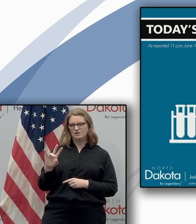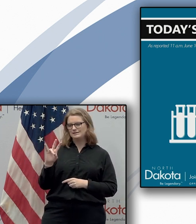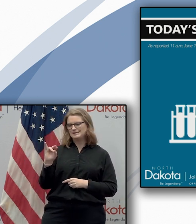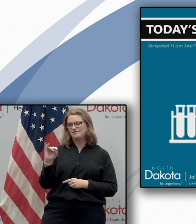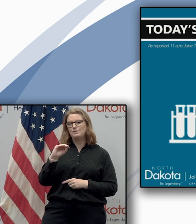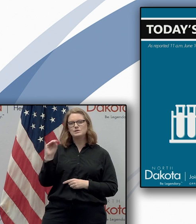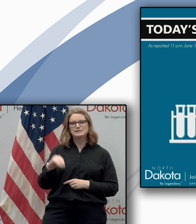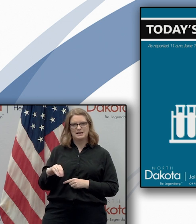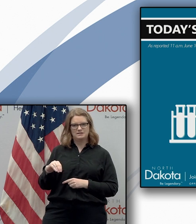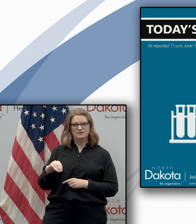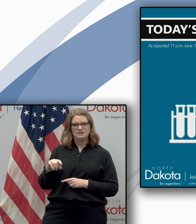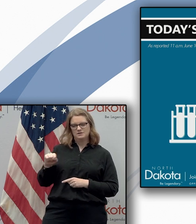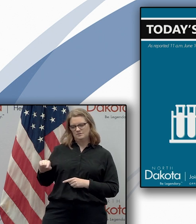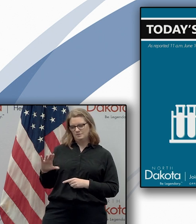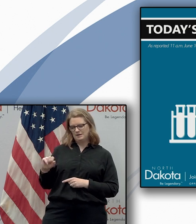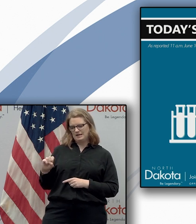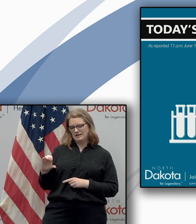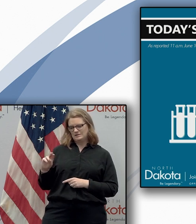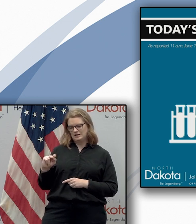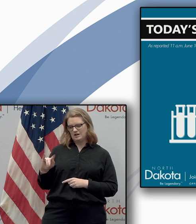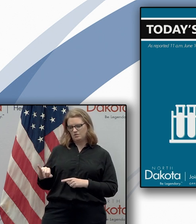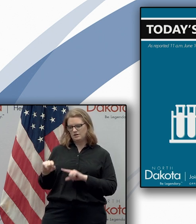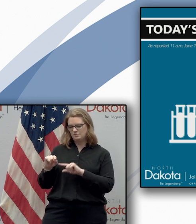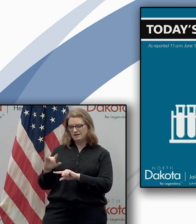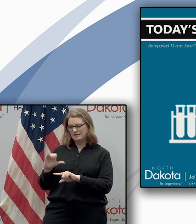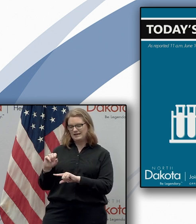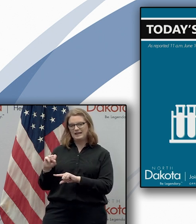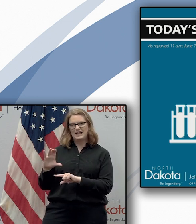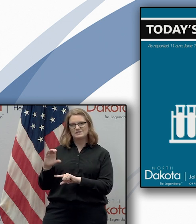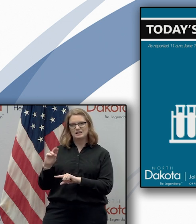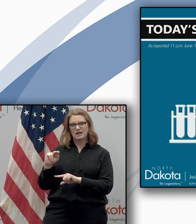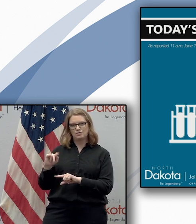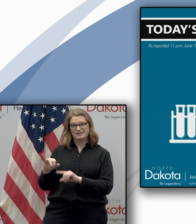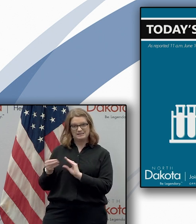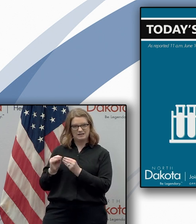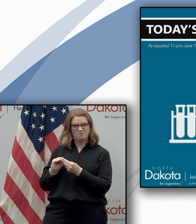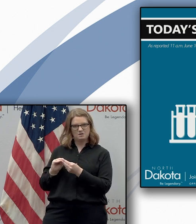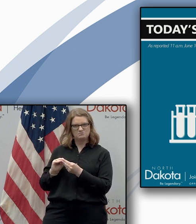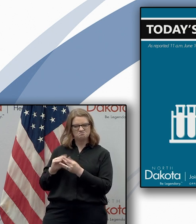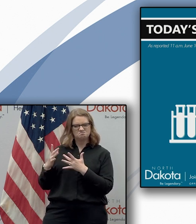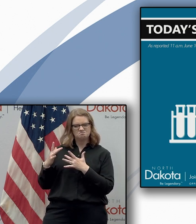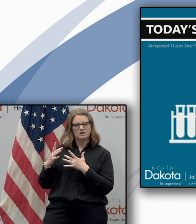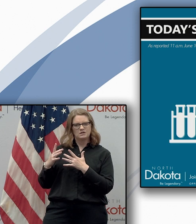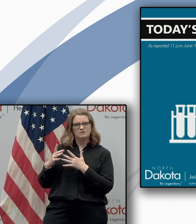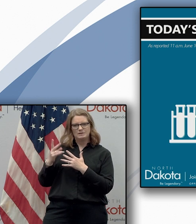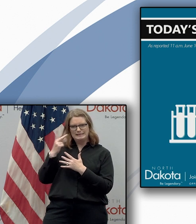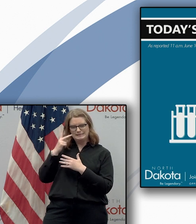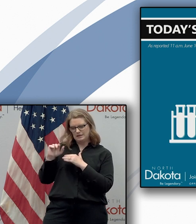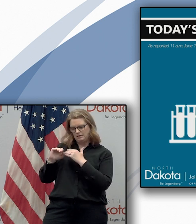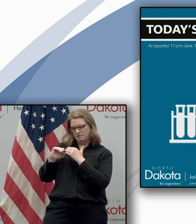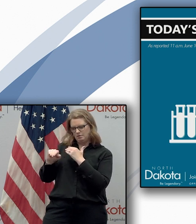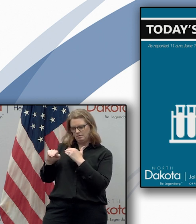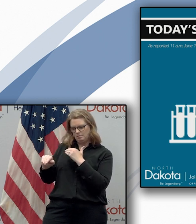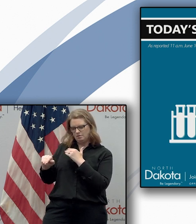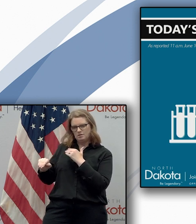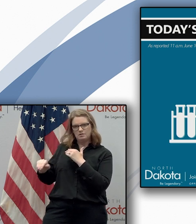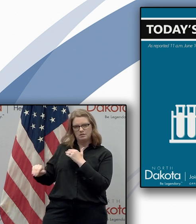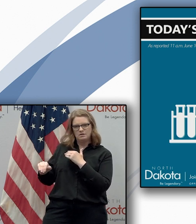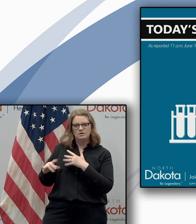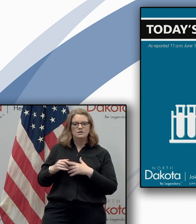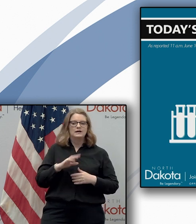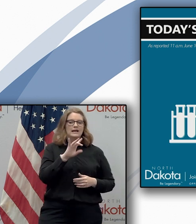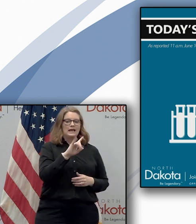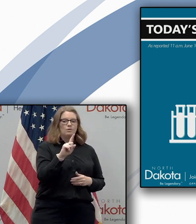were in cass county but cass county's numbers also continue to drop we have now completed a test of